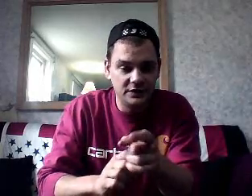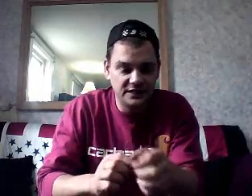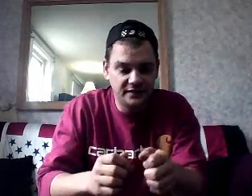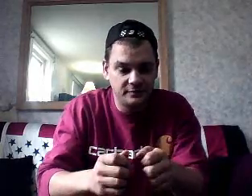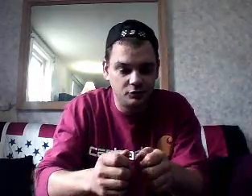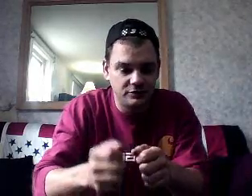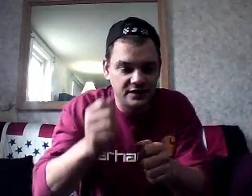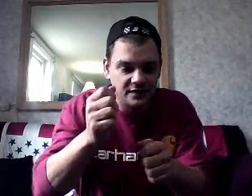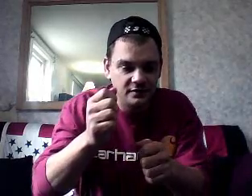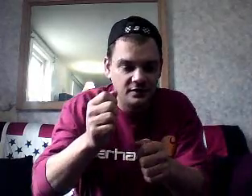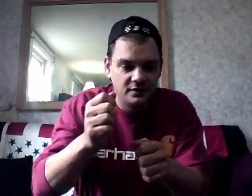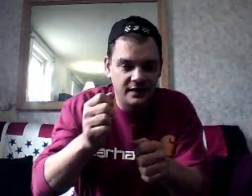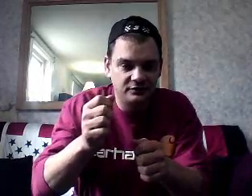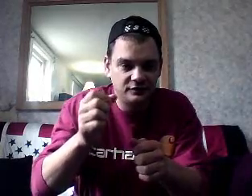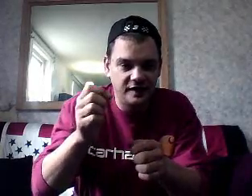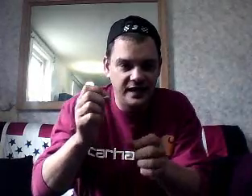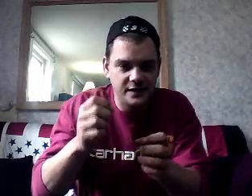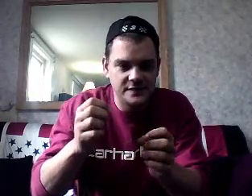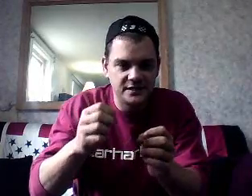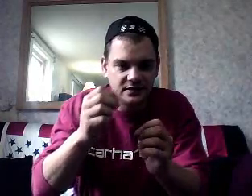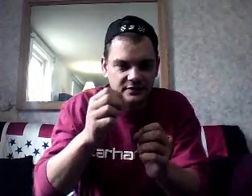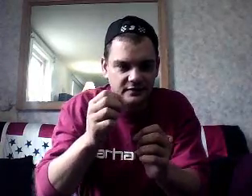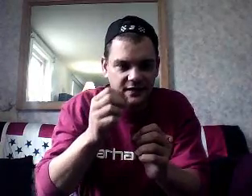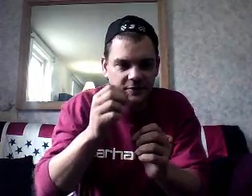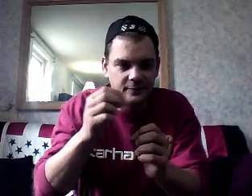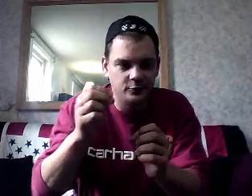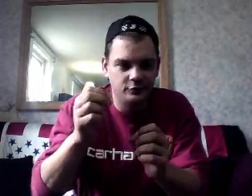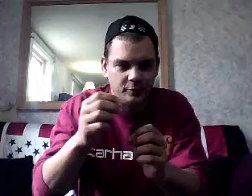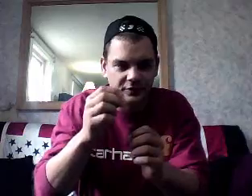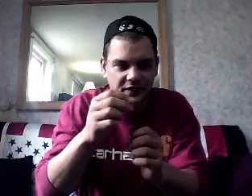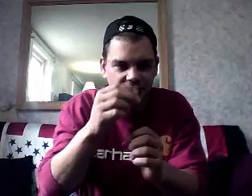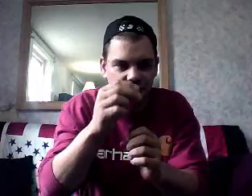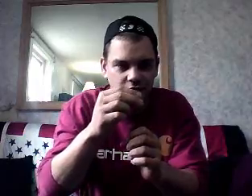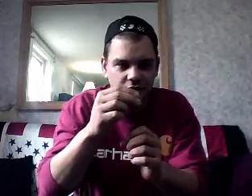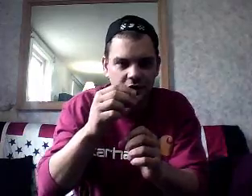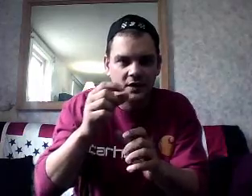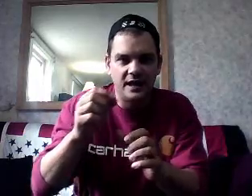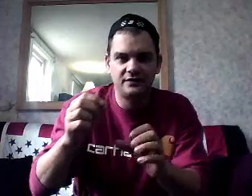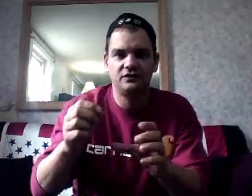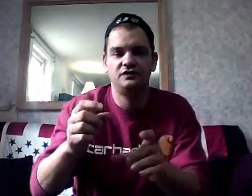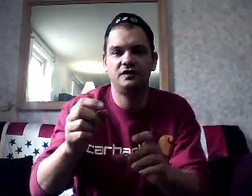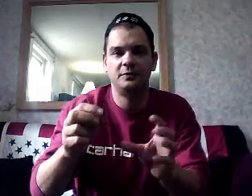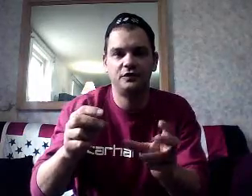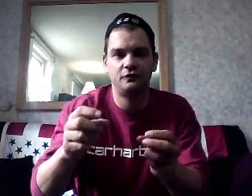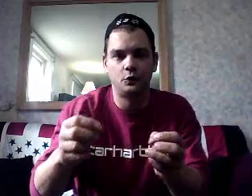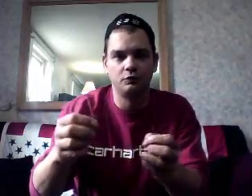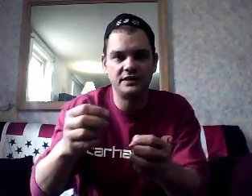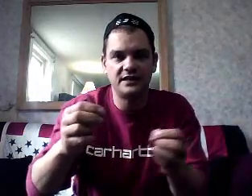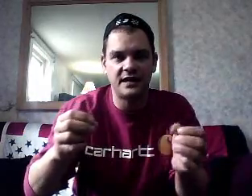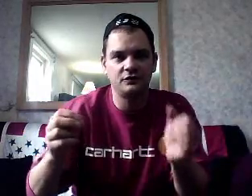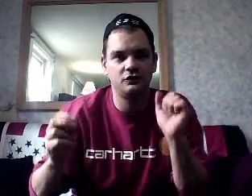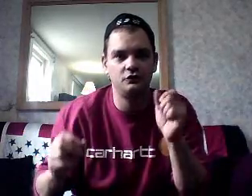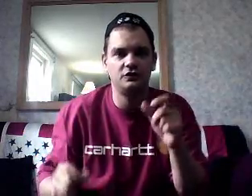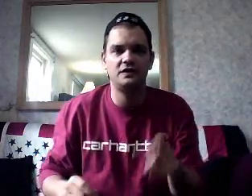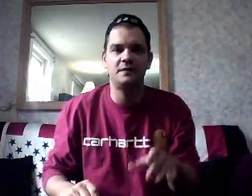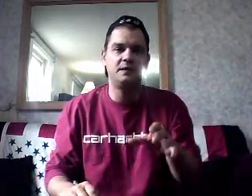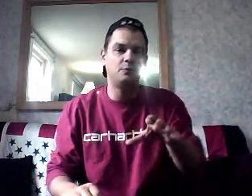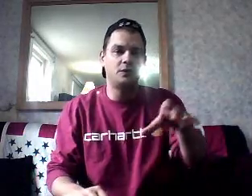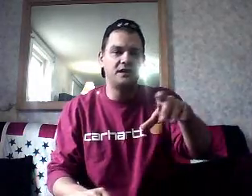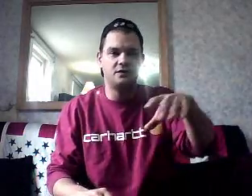We need to get them to read it. Not just say, hey, we need to elect people who support the Constitution. Actually, because if you read the Constitution, and then maybe one day